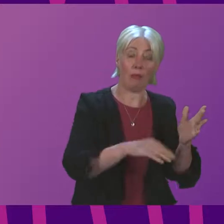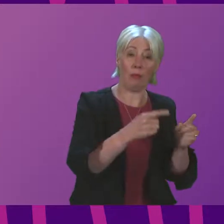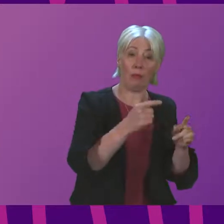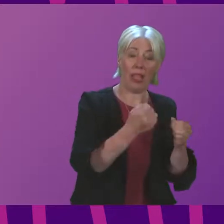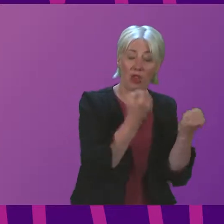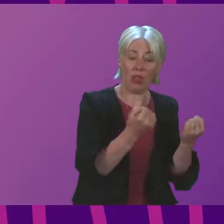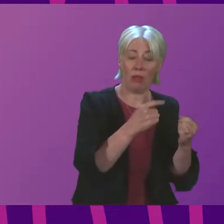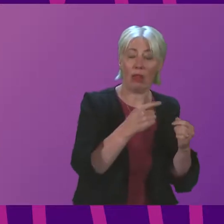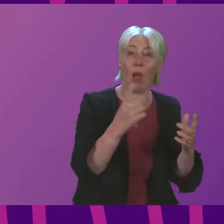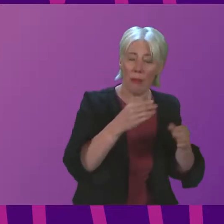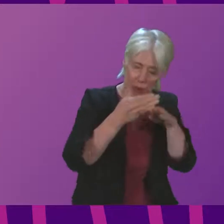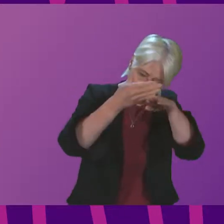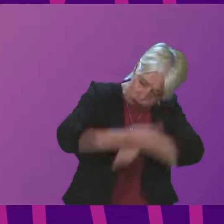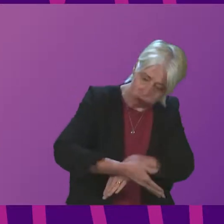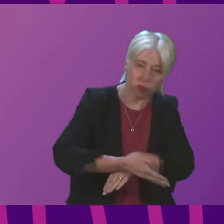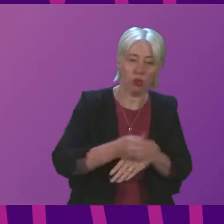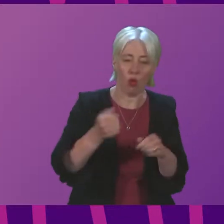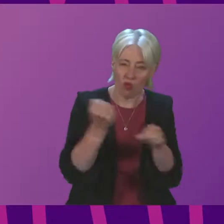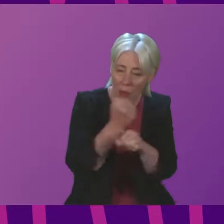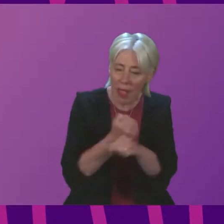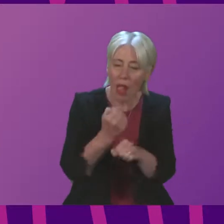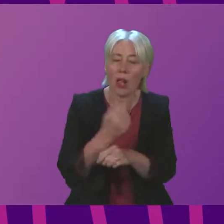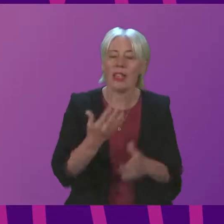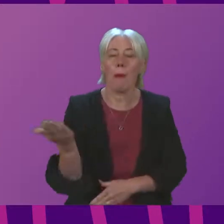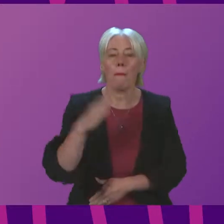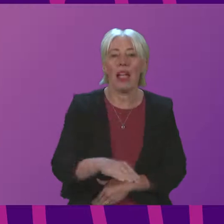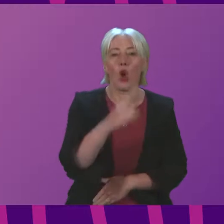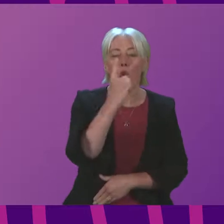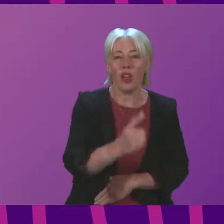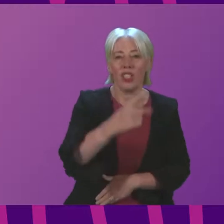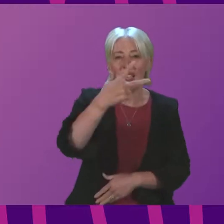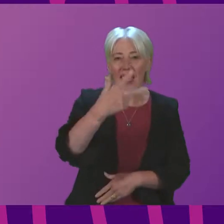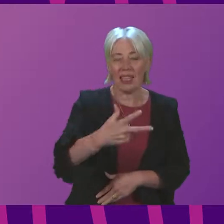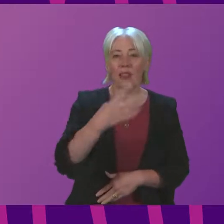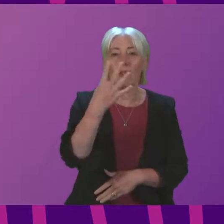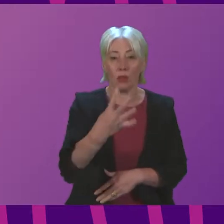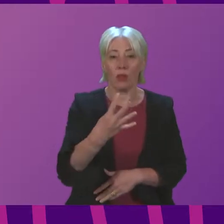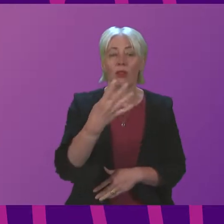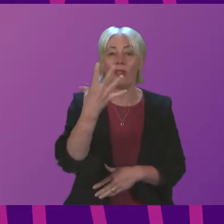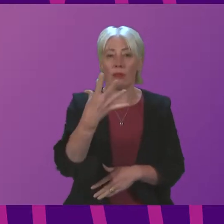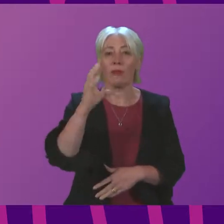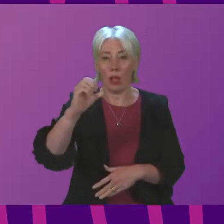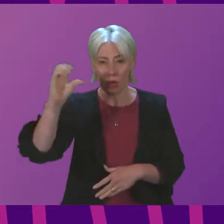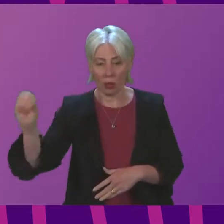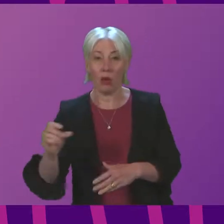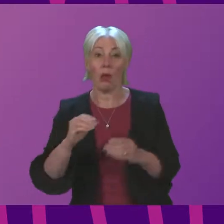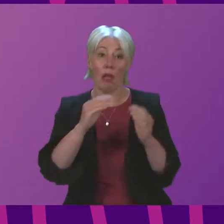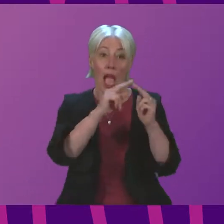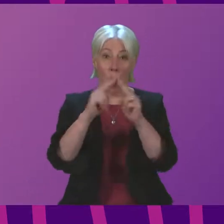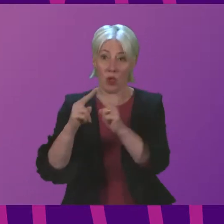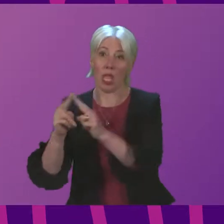repairs and have restored supplies to 184,500 people as of 8pm yesterday.